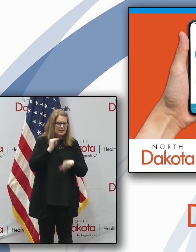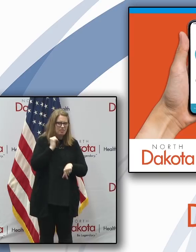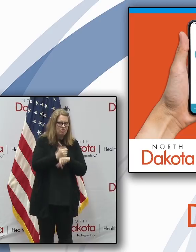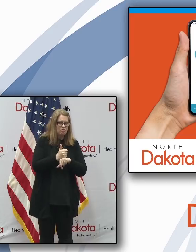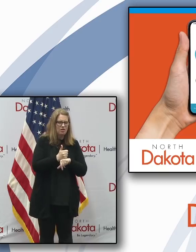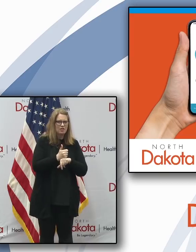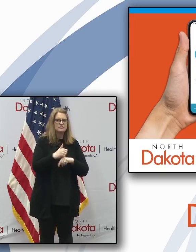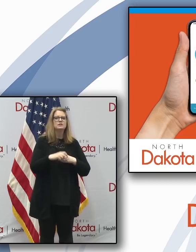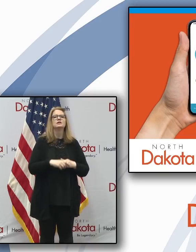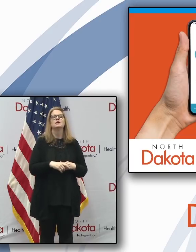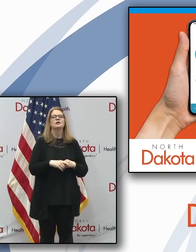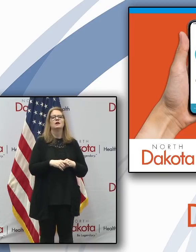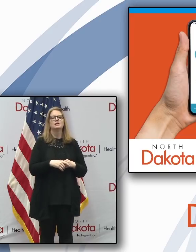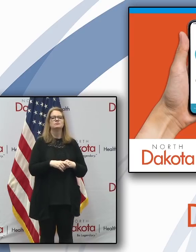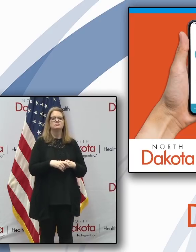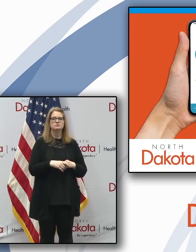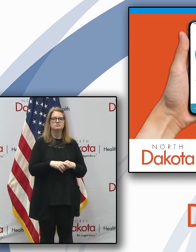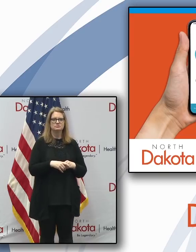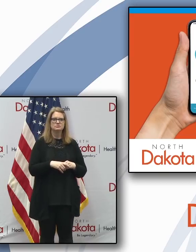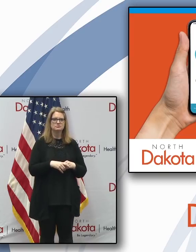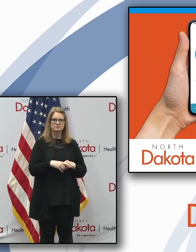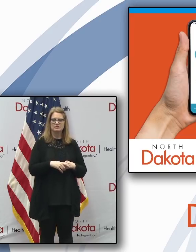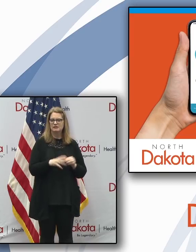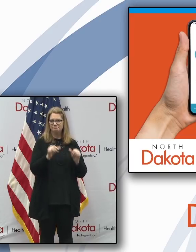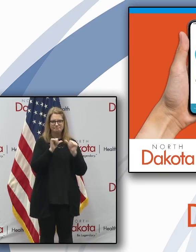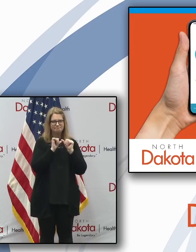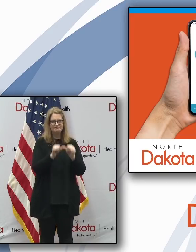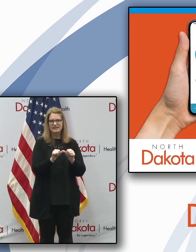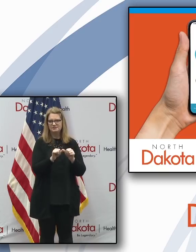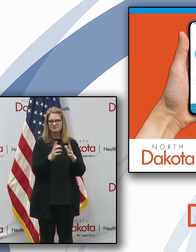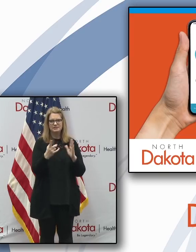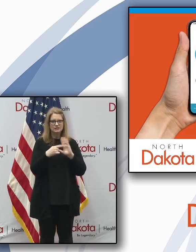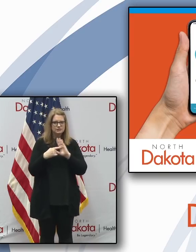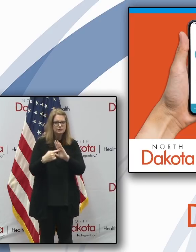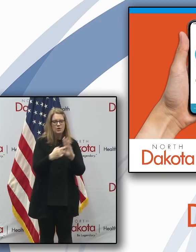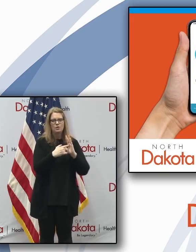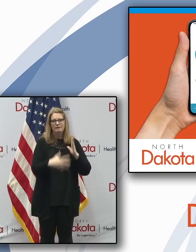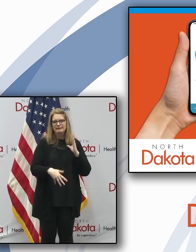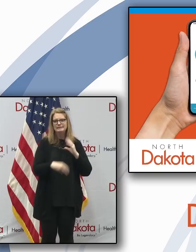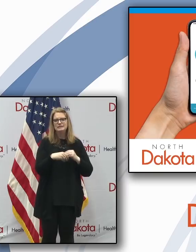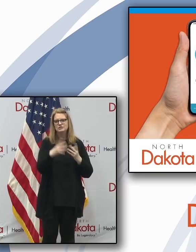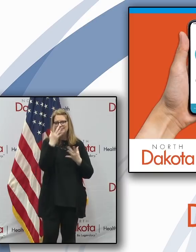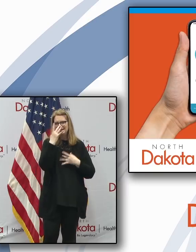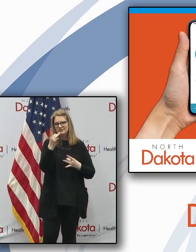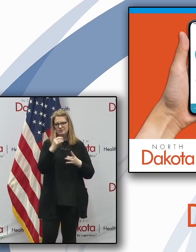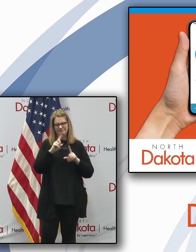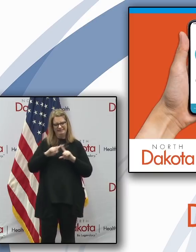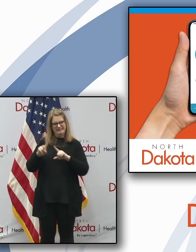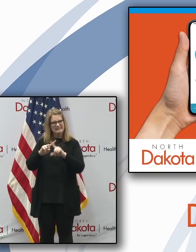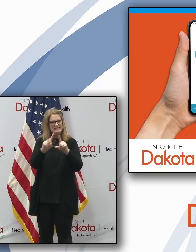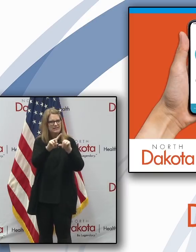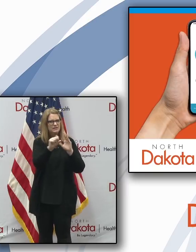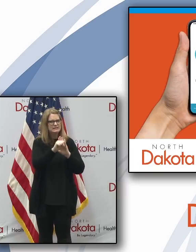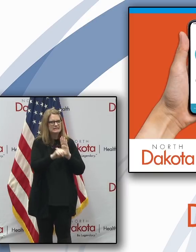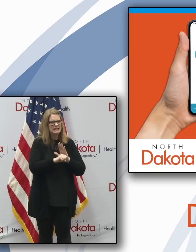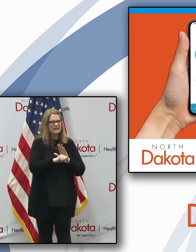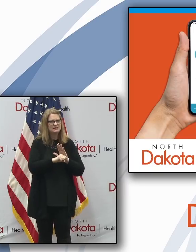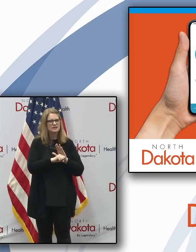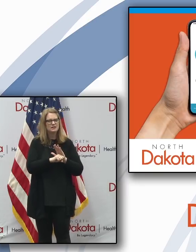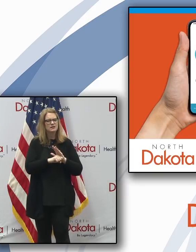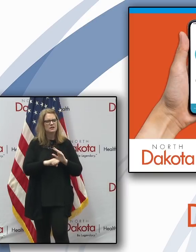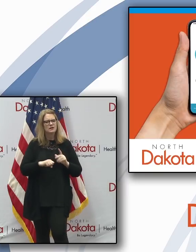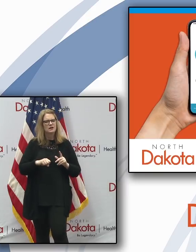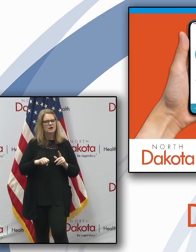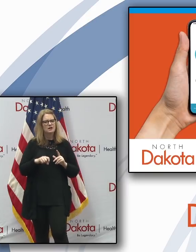And again, that continues to show additional interest from lots of other states. I think the developer